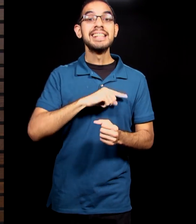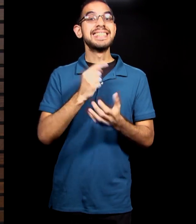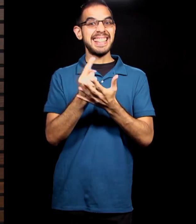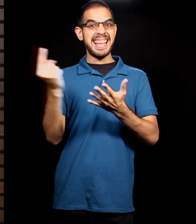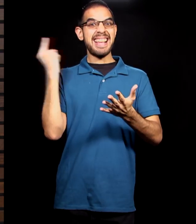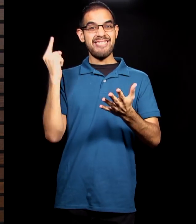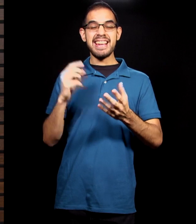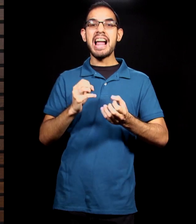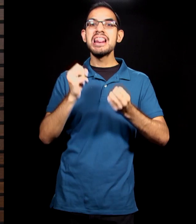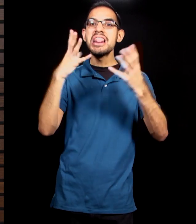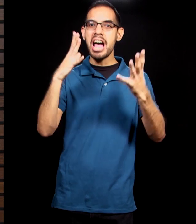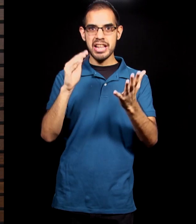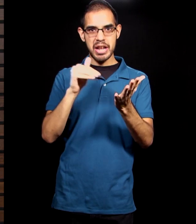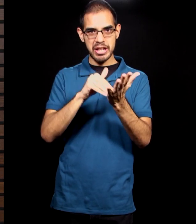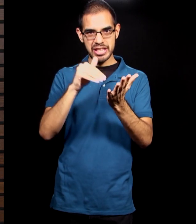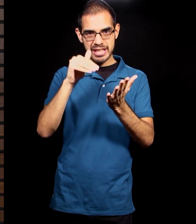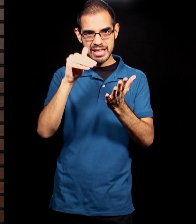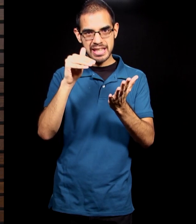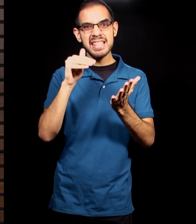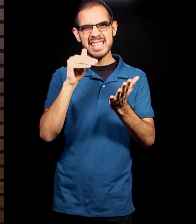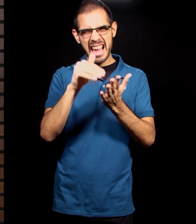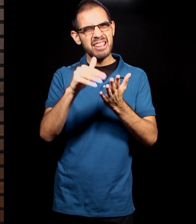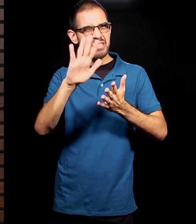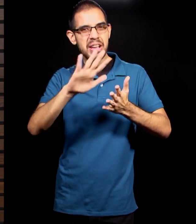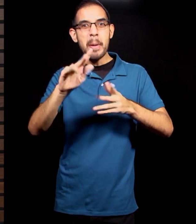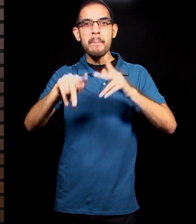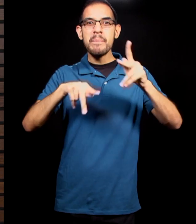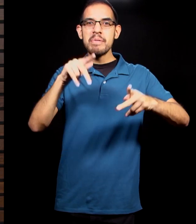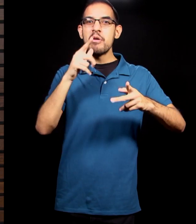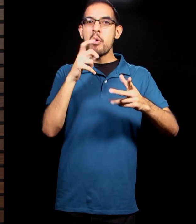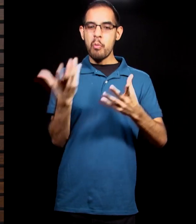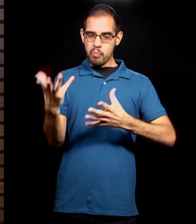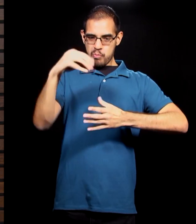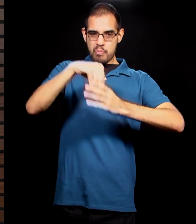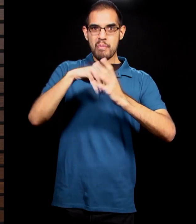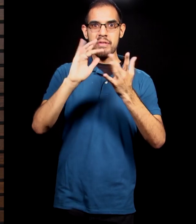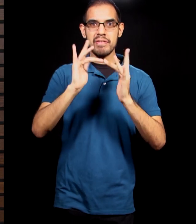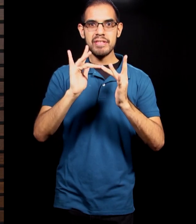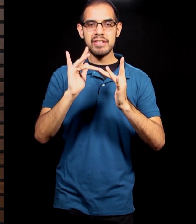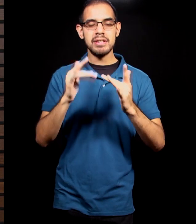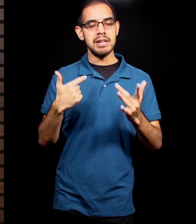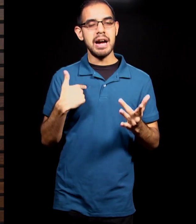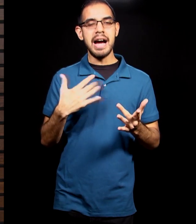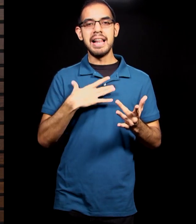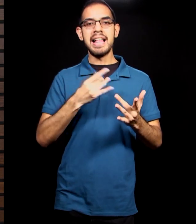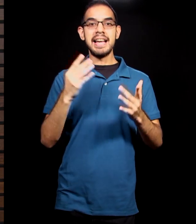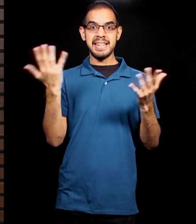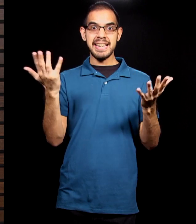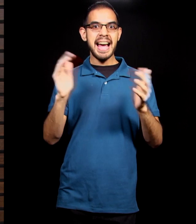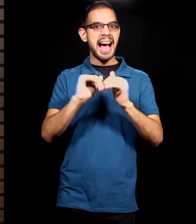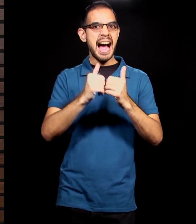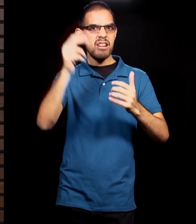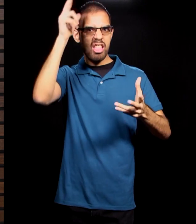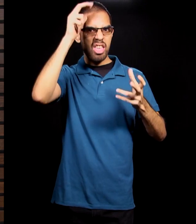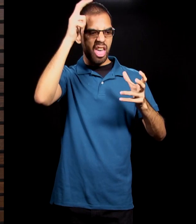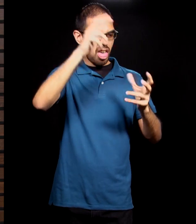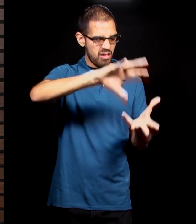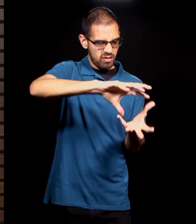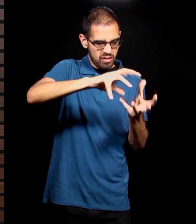online. And so, I celebrate the fact that what the enemy meant for evil, God has turned for good, and I know that he's going to continue to